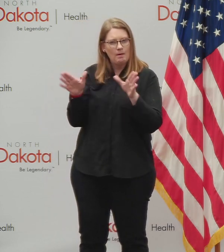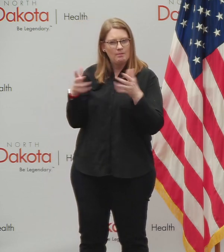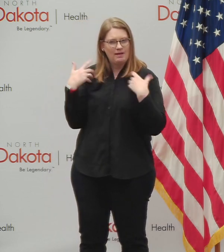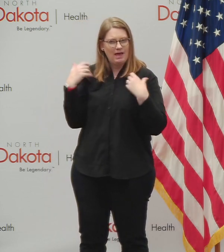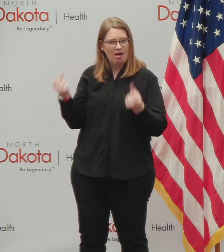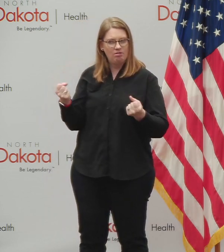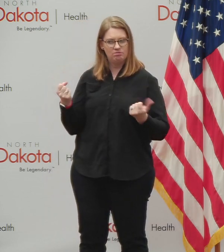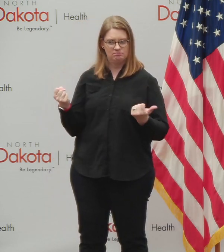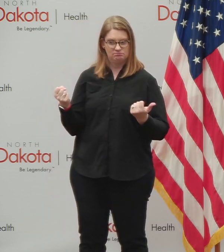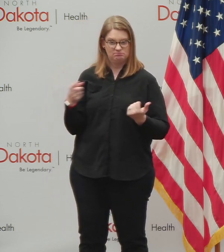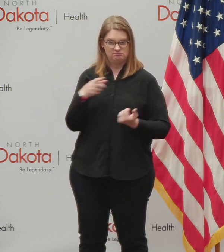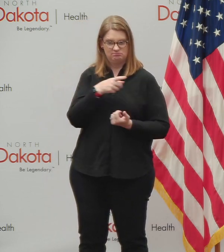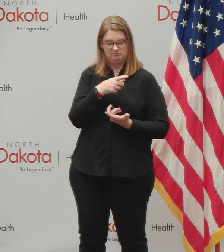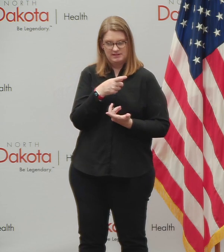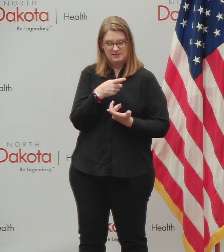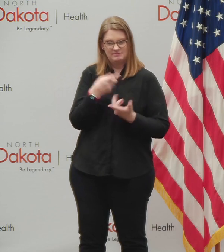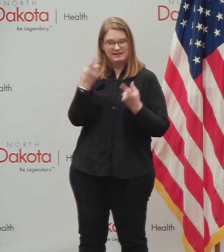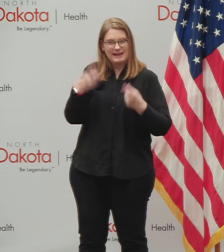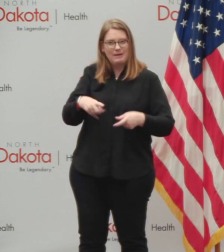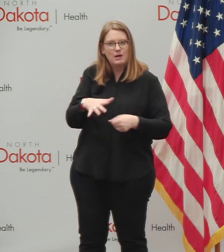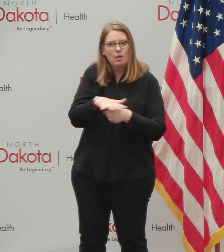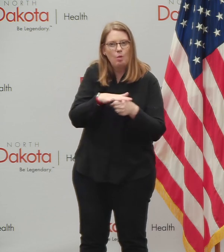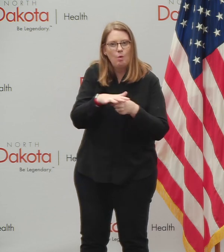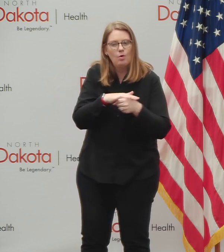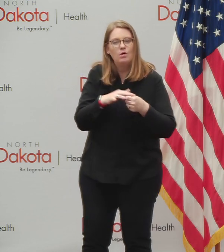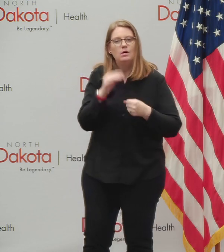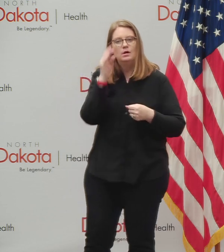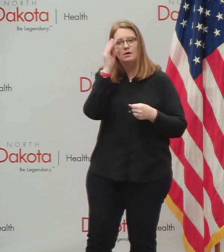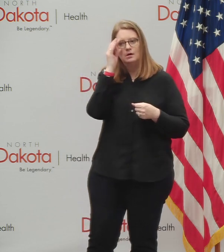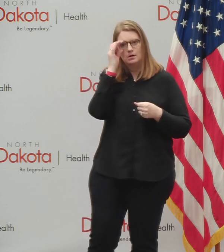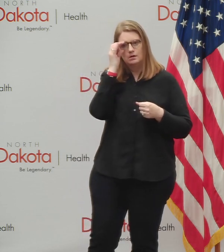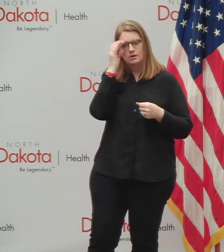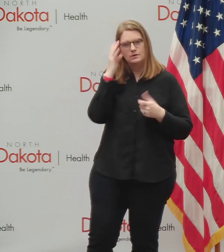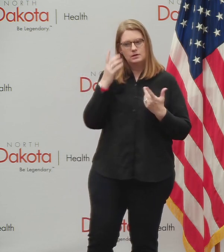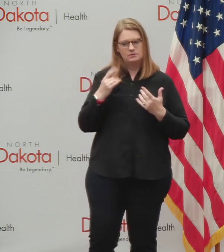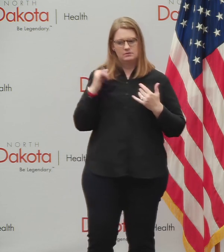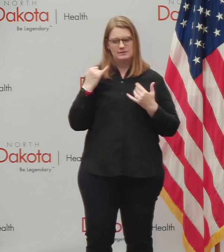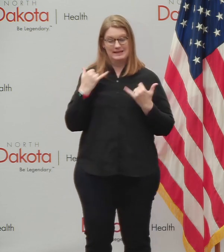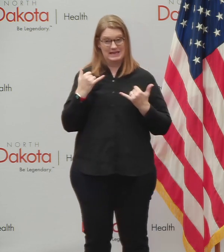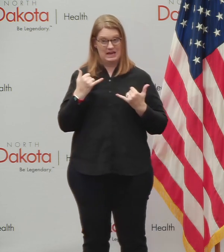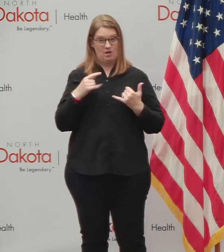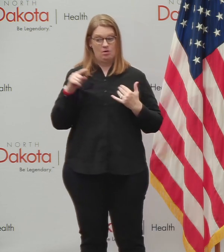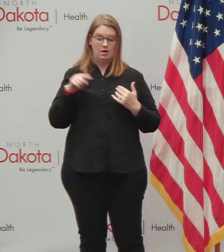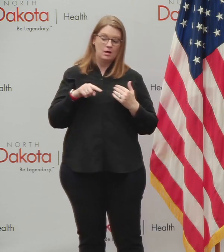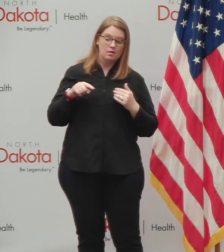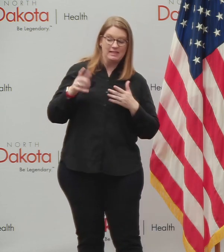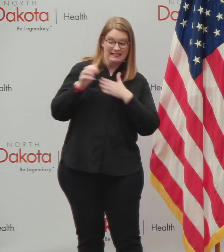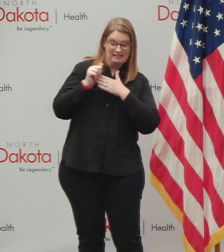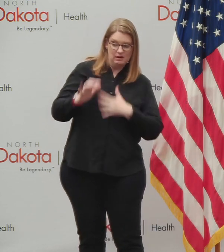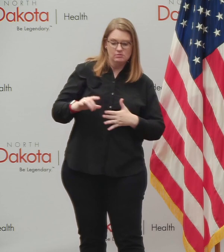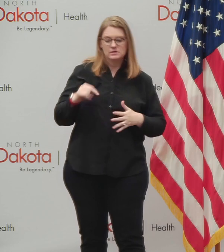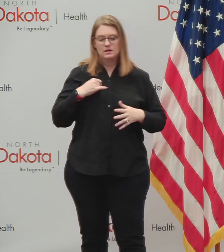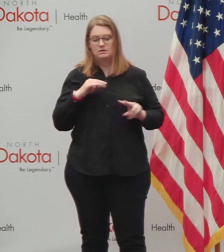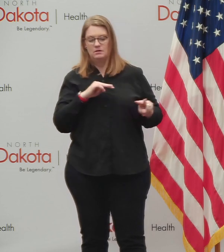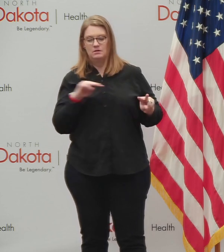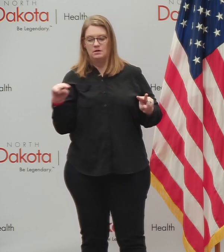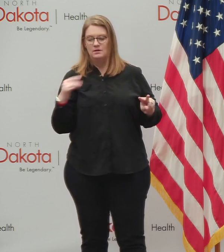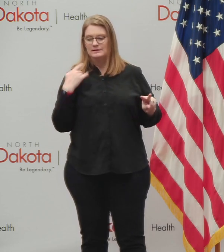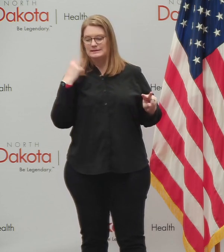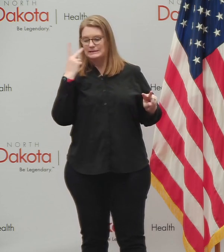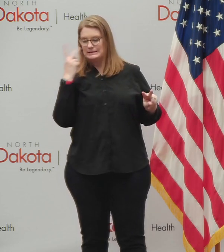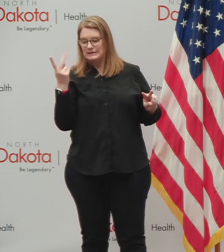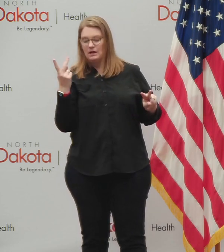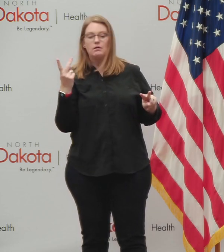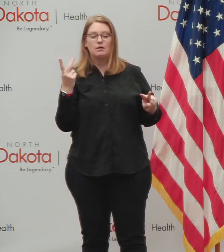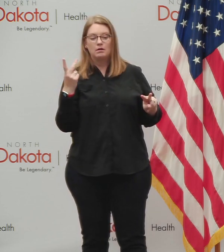happen locally and local leaders can know, uh, which of their community members and organizations are, uh, complying with,